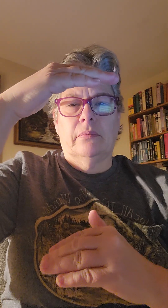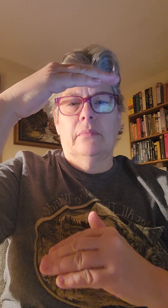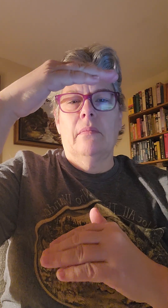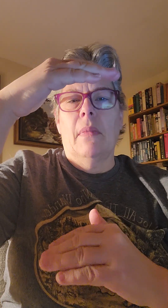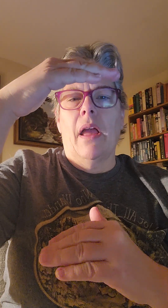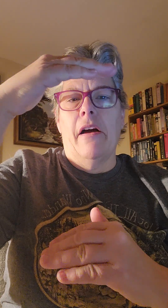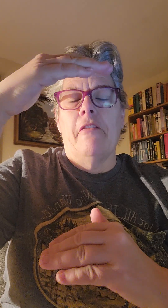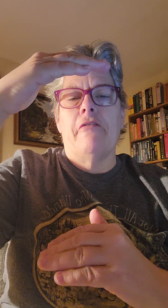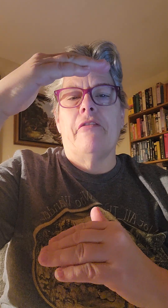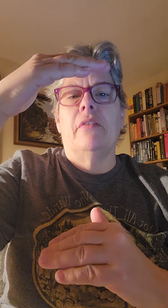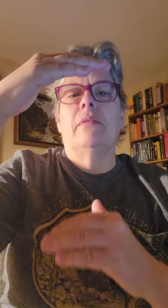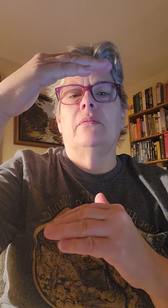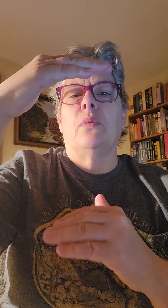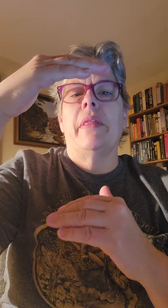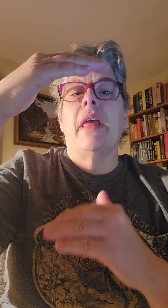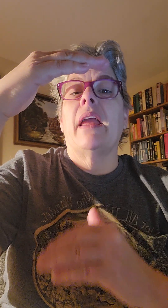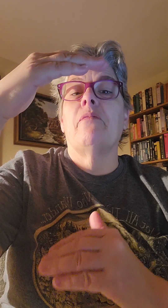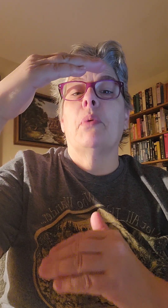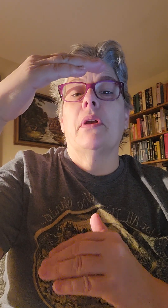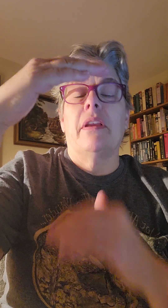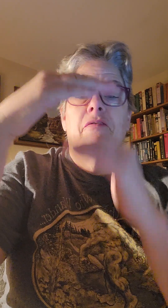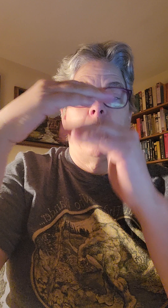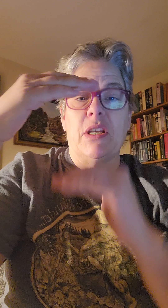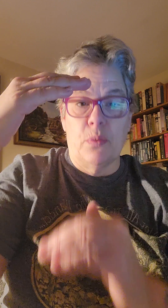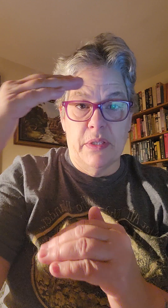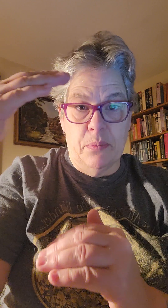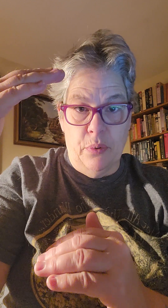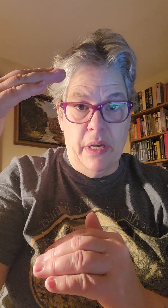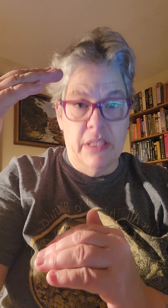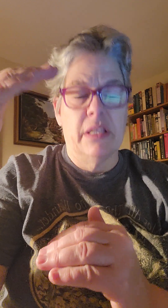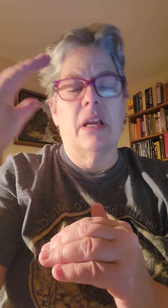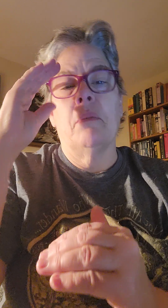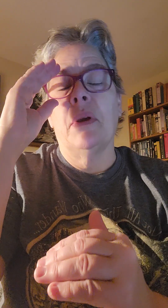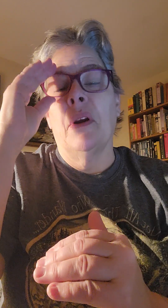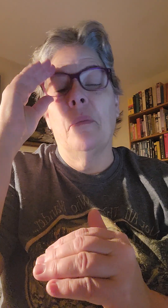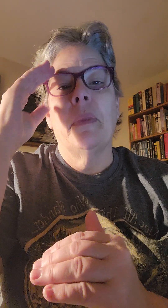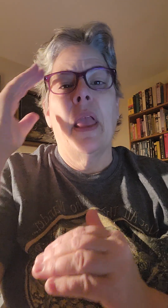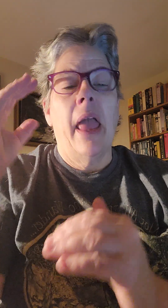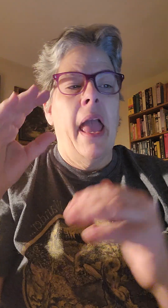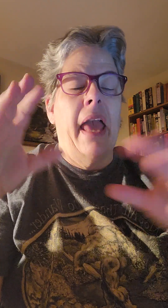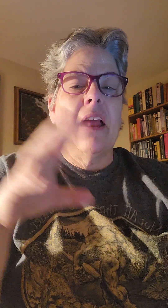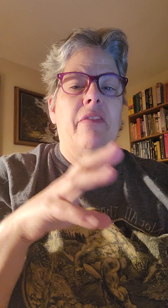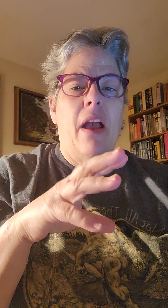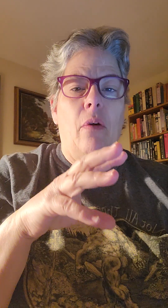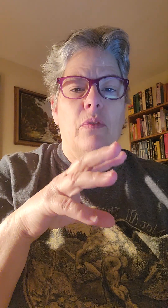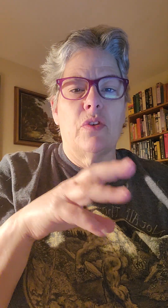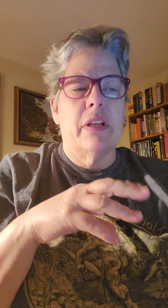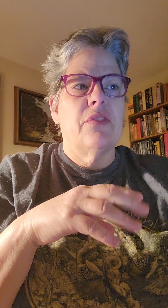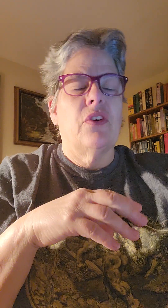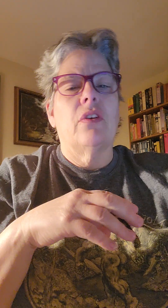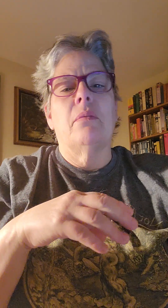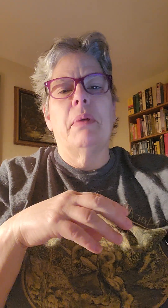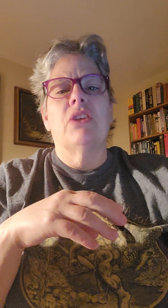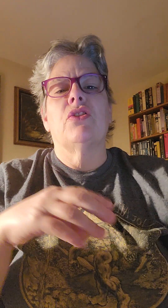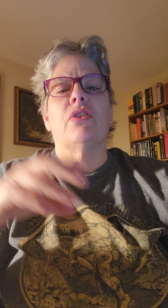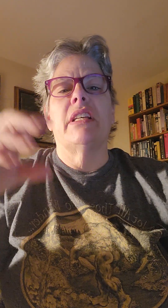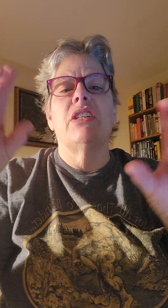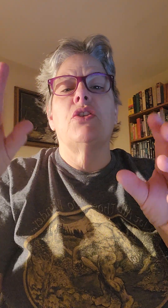of when the input information was input into the computer and I've now transferred pictures into